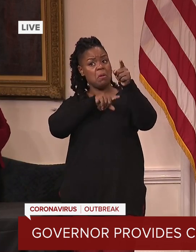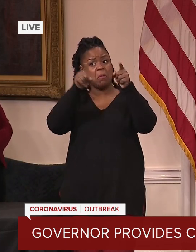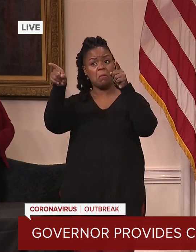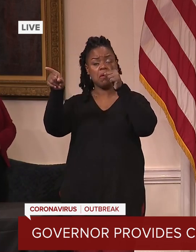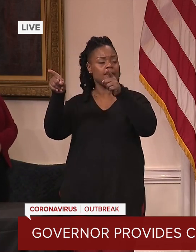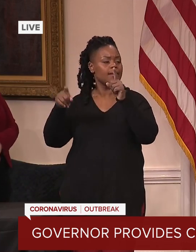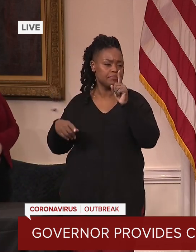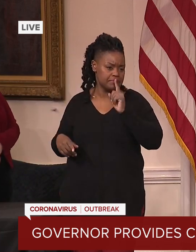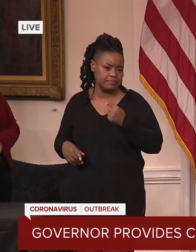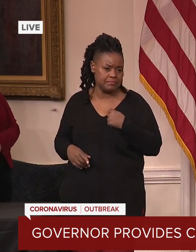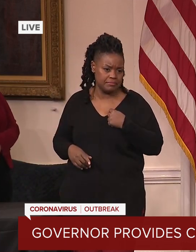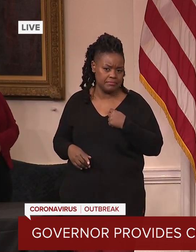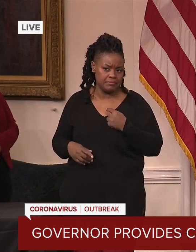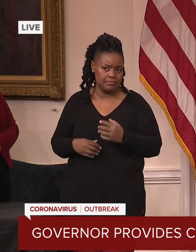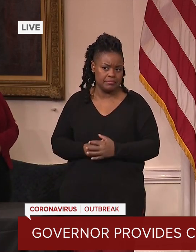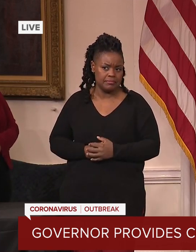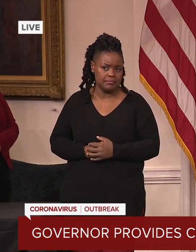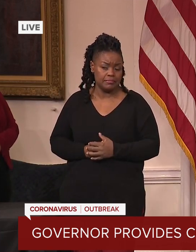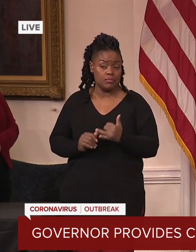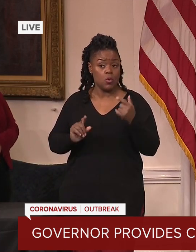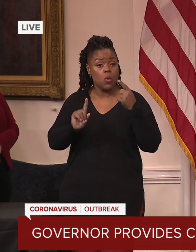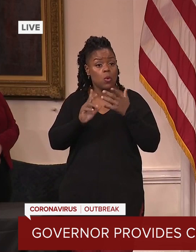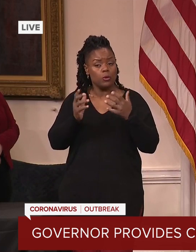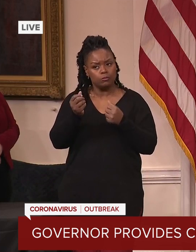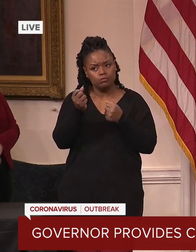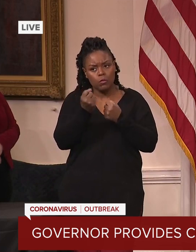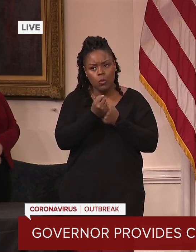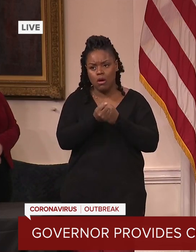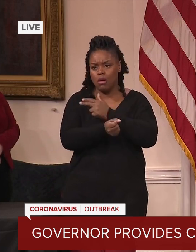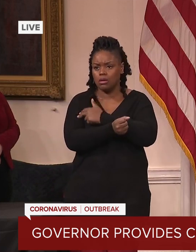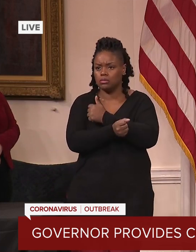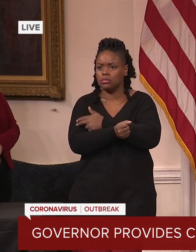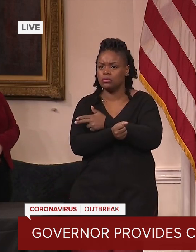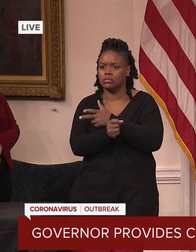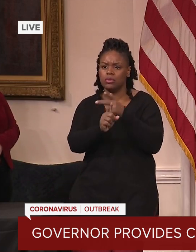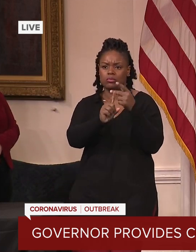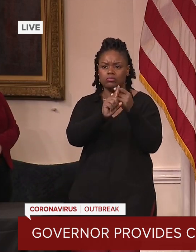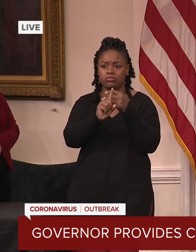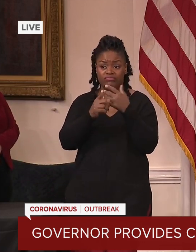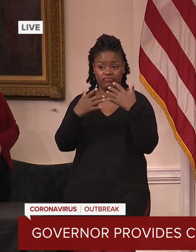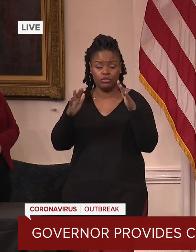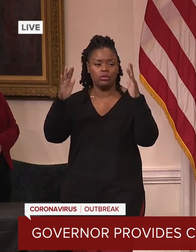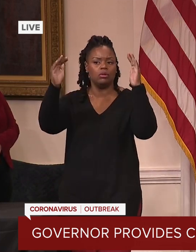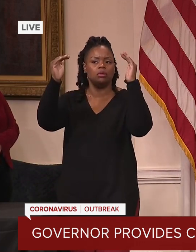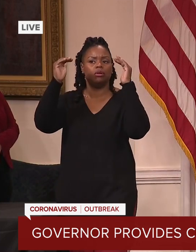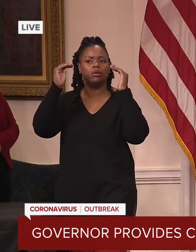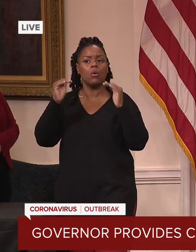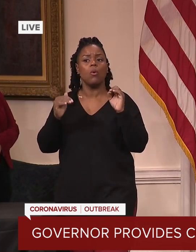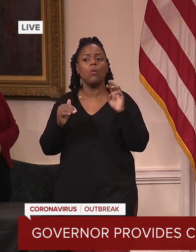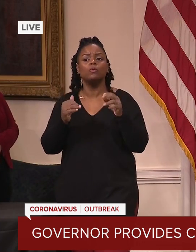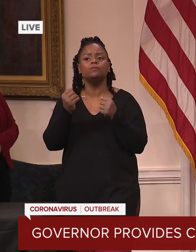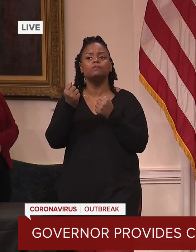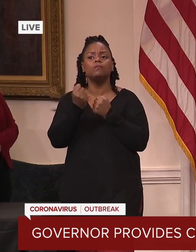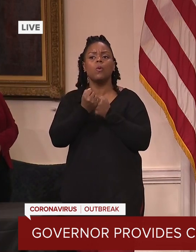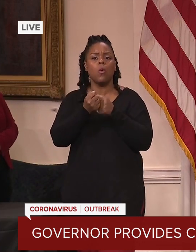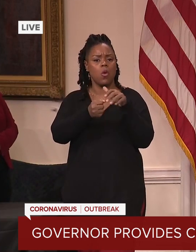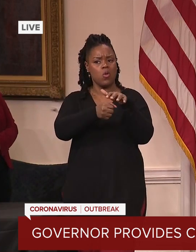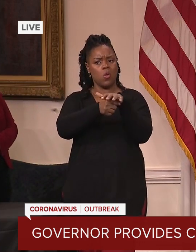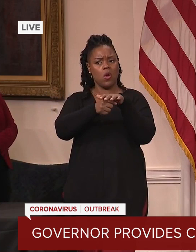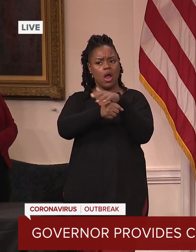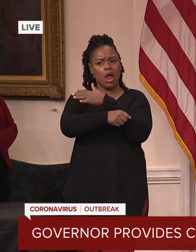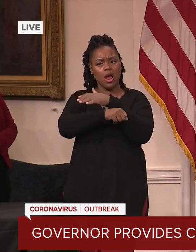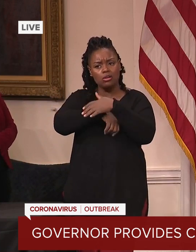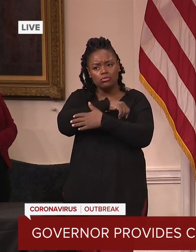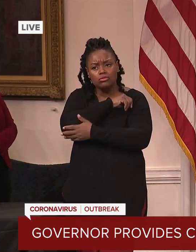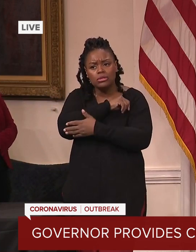whole focus has been how do we help the hospitals finish their job? How do we help the counties get more done? How do we I was spent all day with how do we